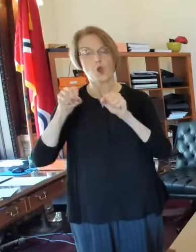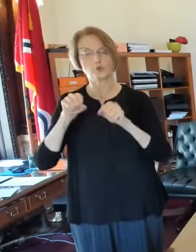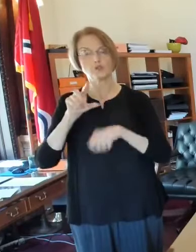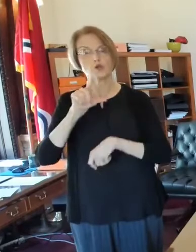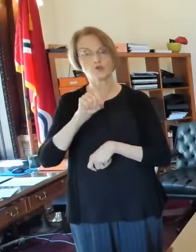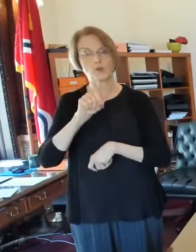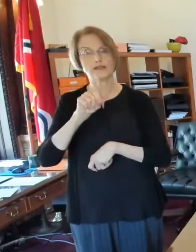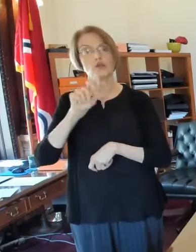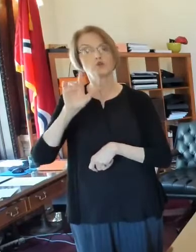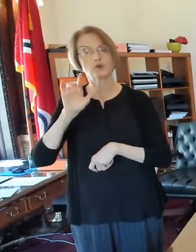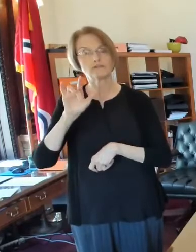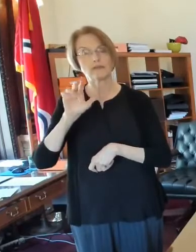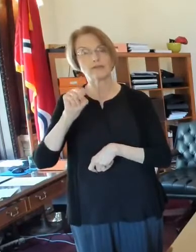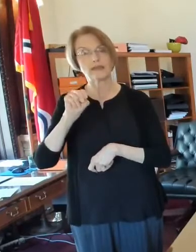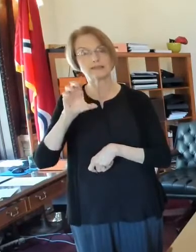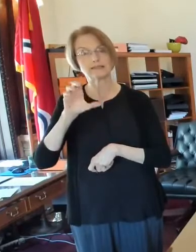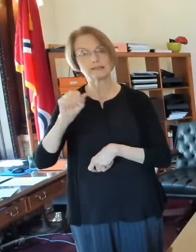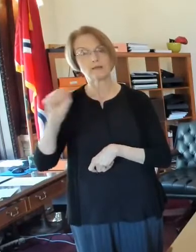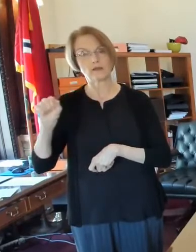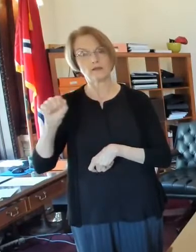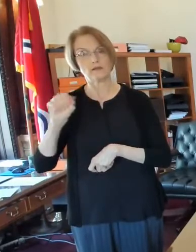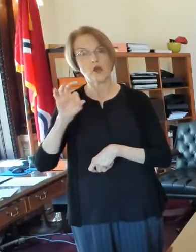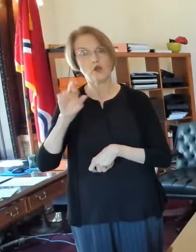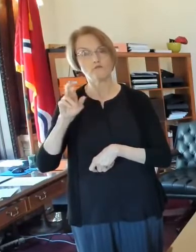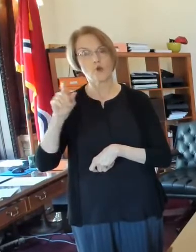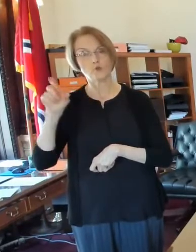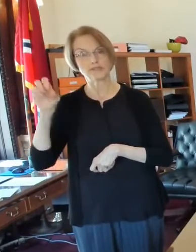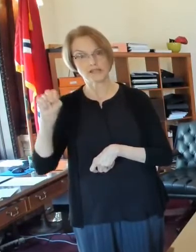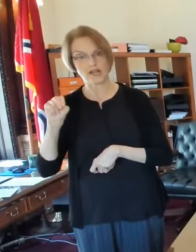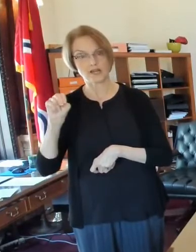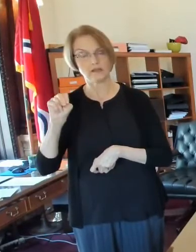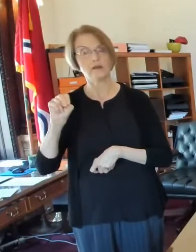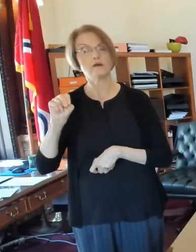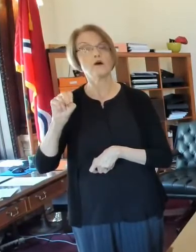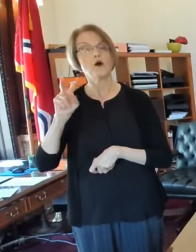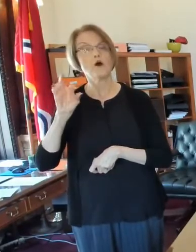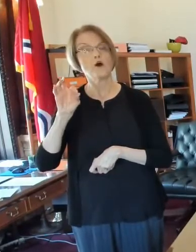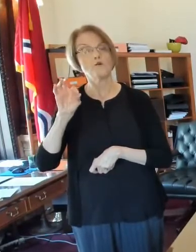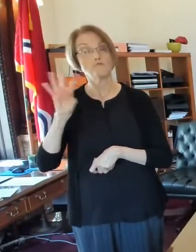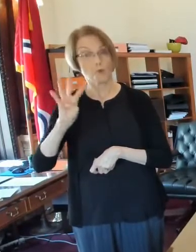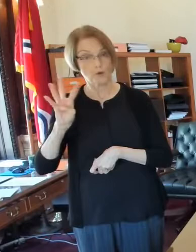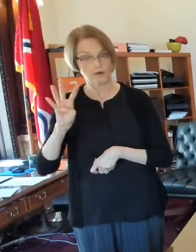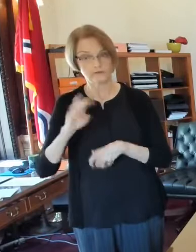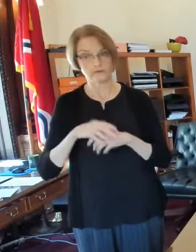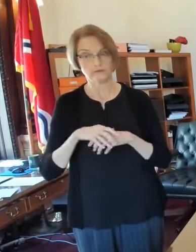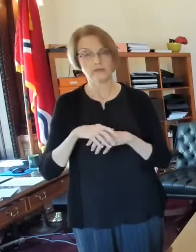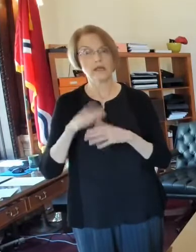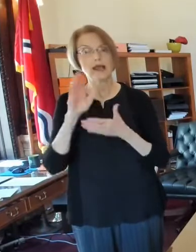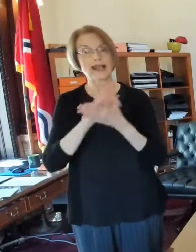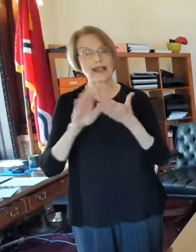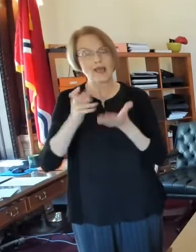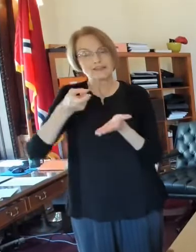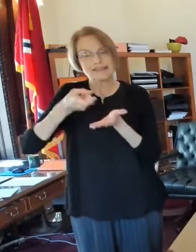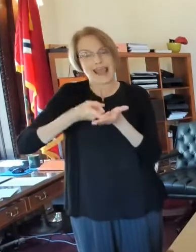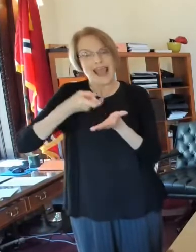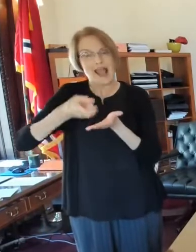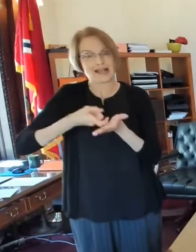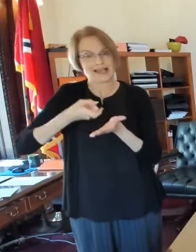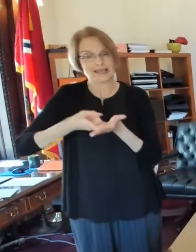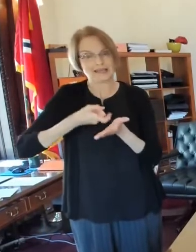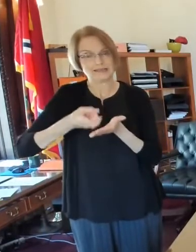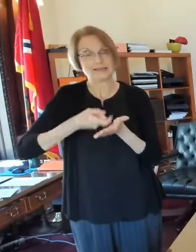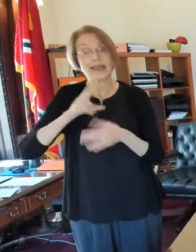2025 NCAA Frozen Four. So, uh, Frozen Four for college hockey's national